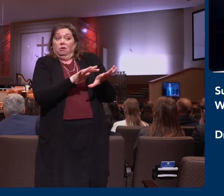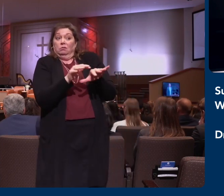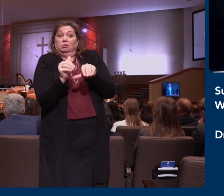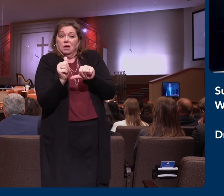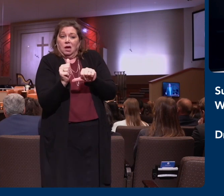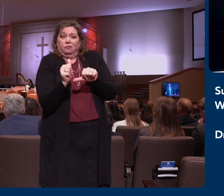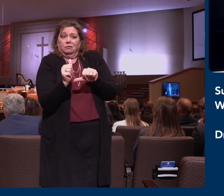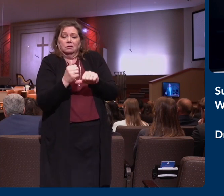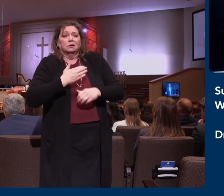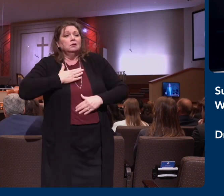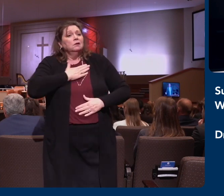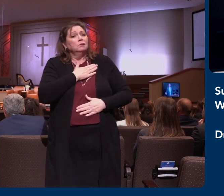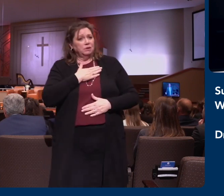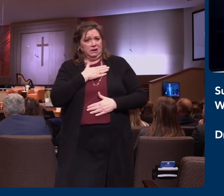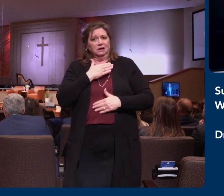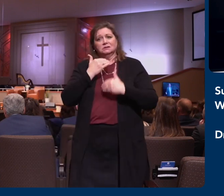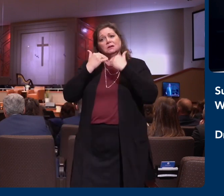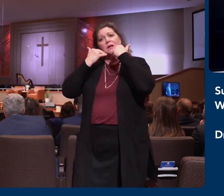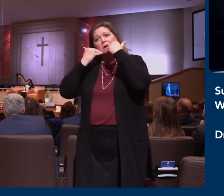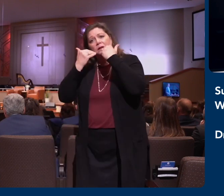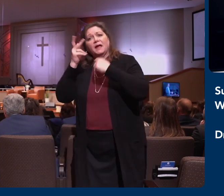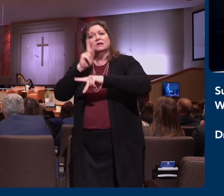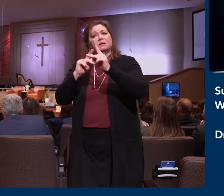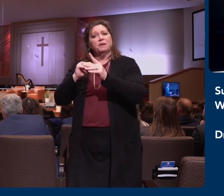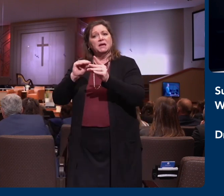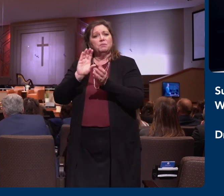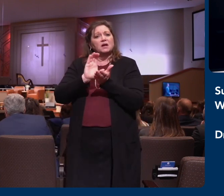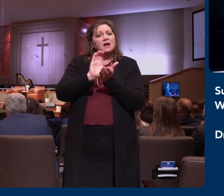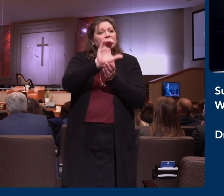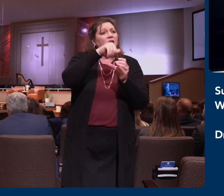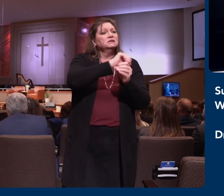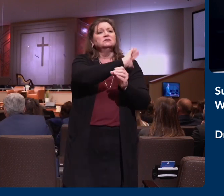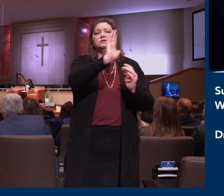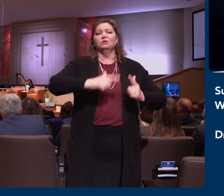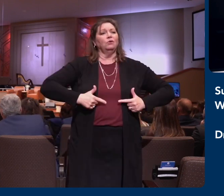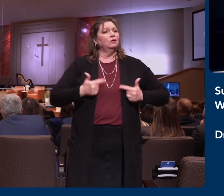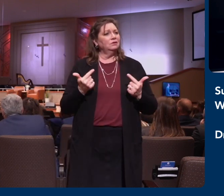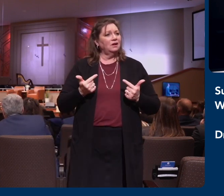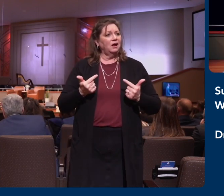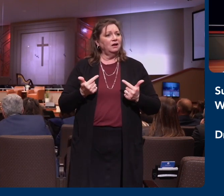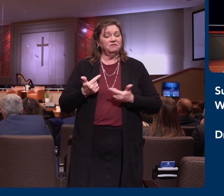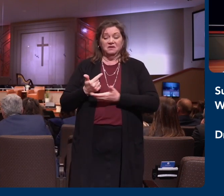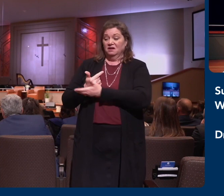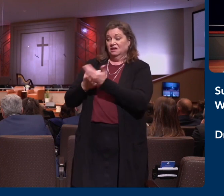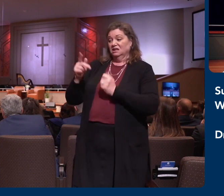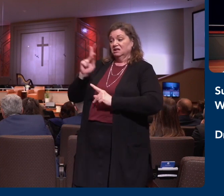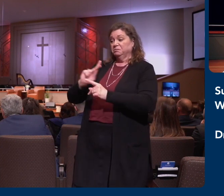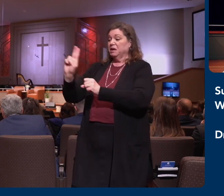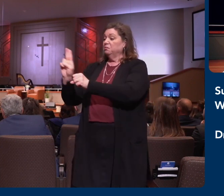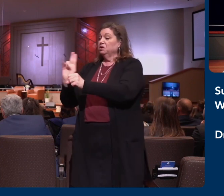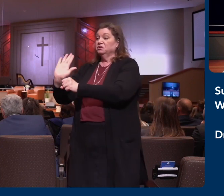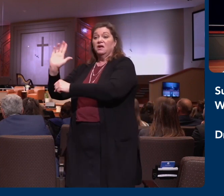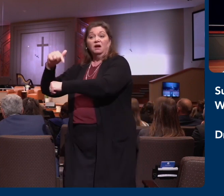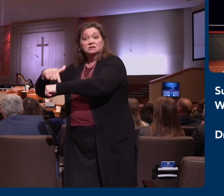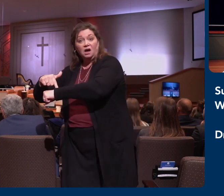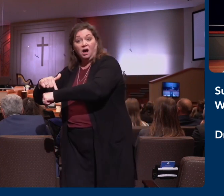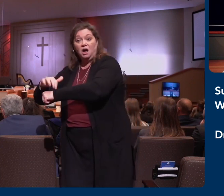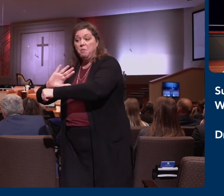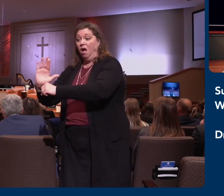truly what it is. Their taking of their time and their resources and what God has given them to invest